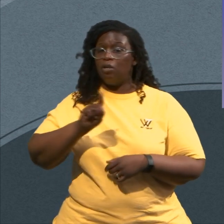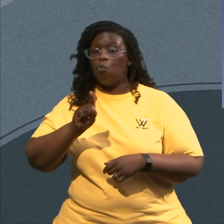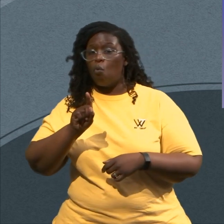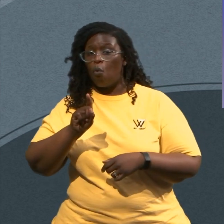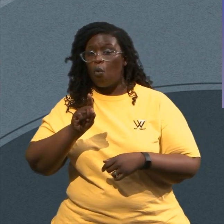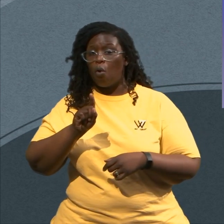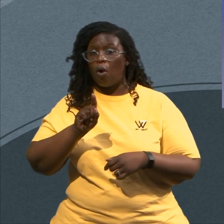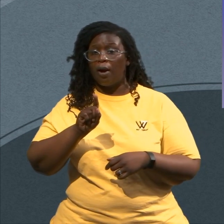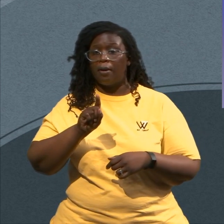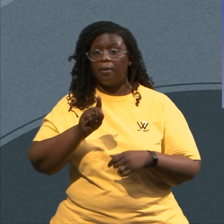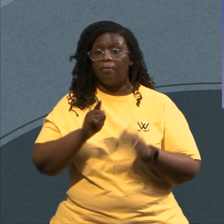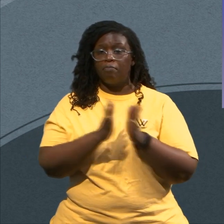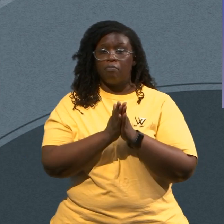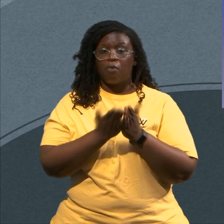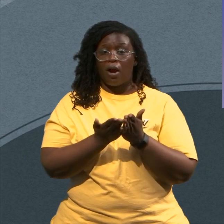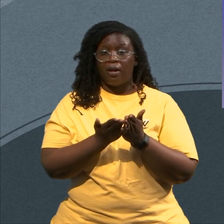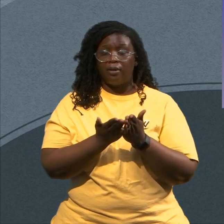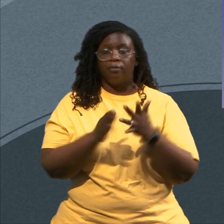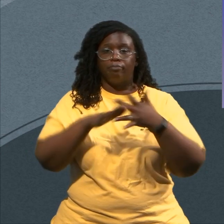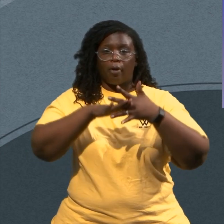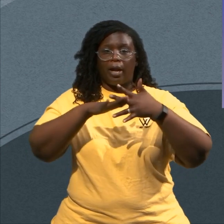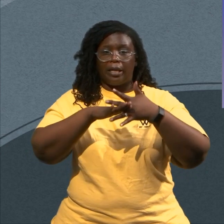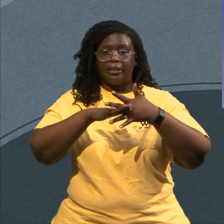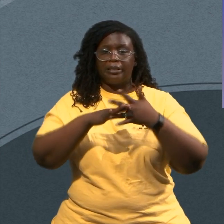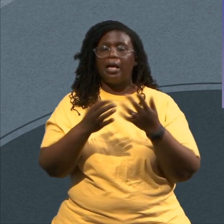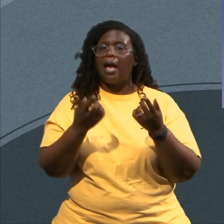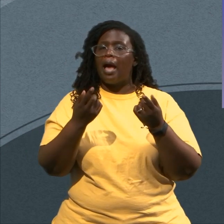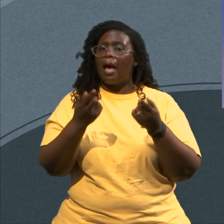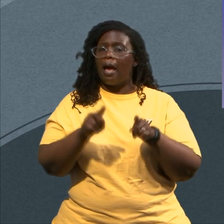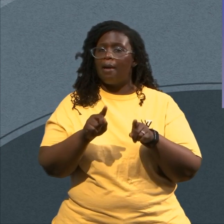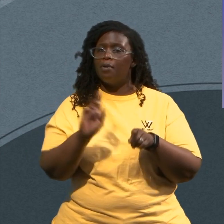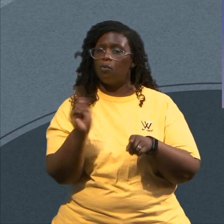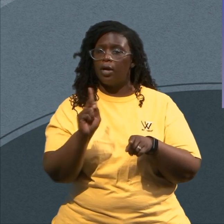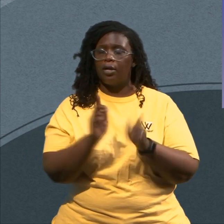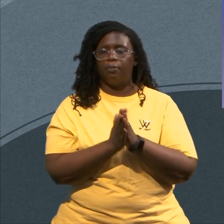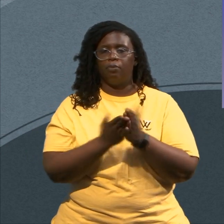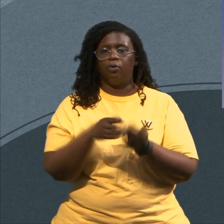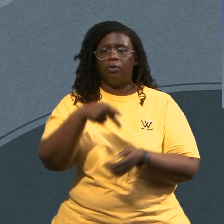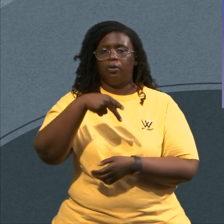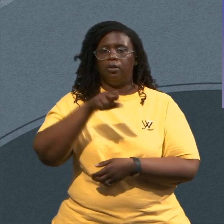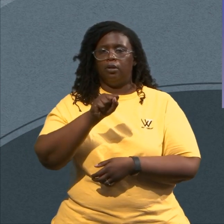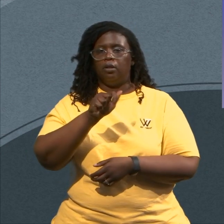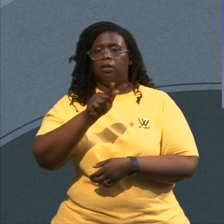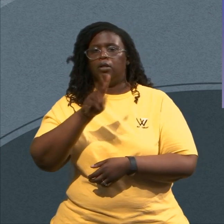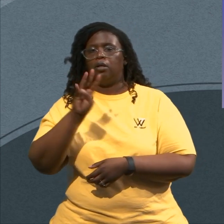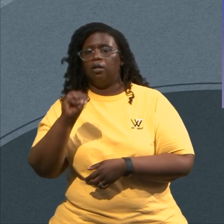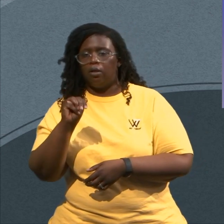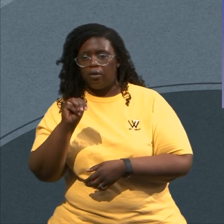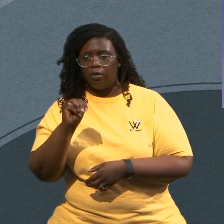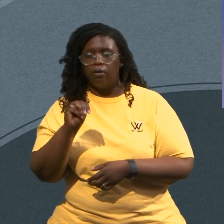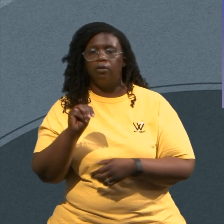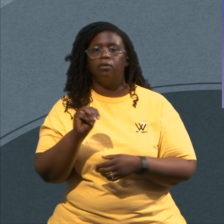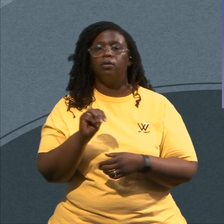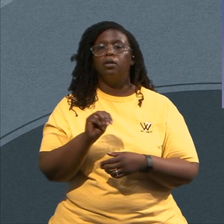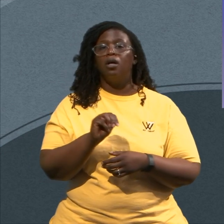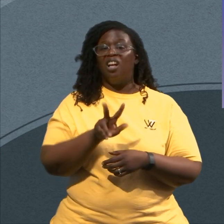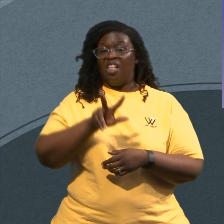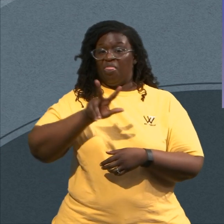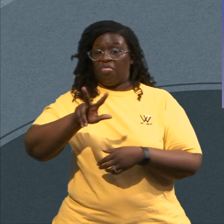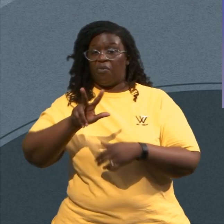In the book of Psalms And not only do we see Seventy-one of these breaks In the book of Psalms And three of these breaks In the book